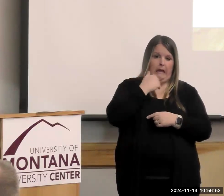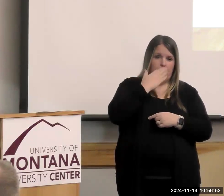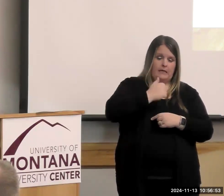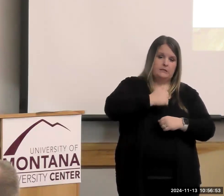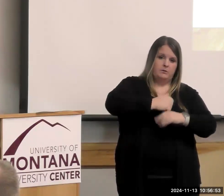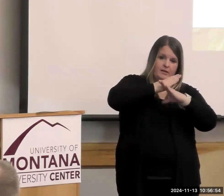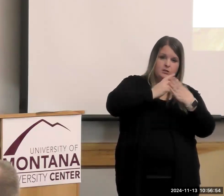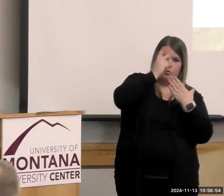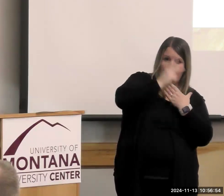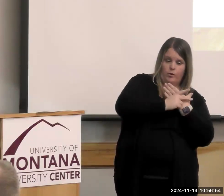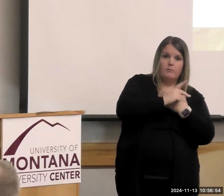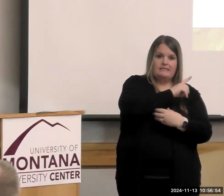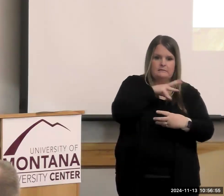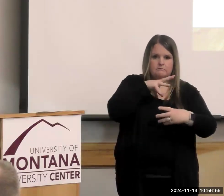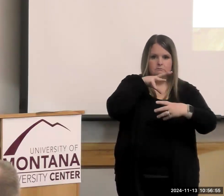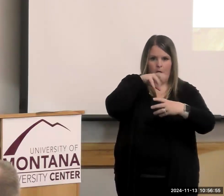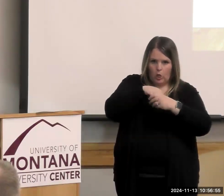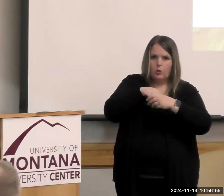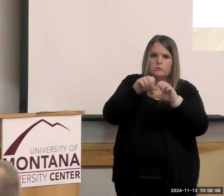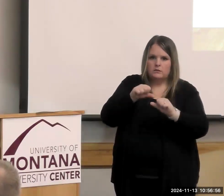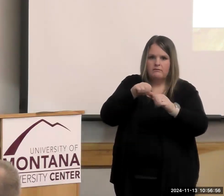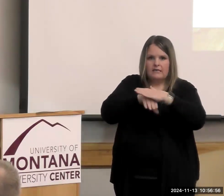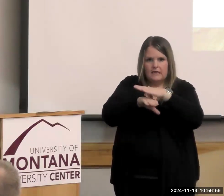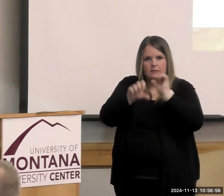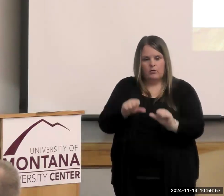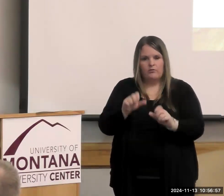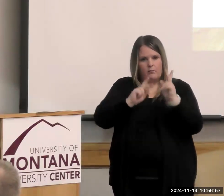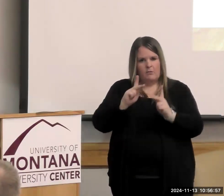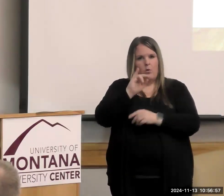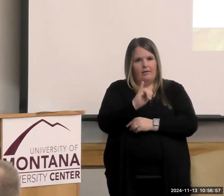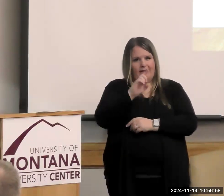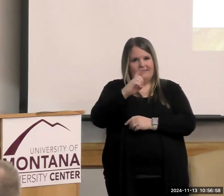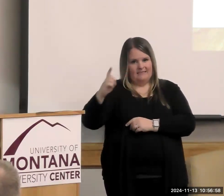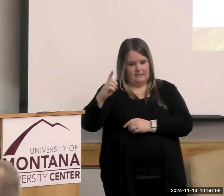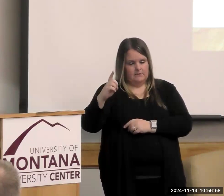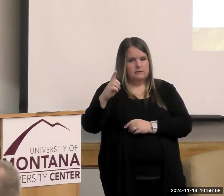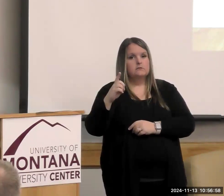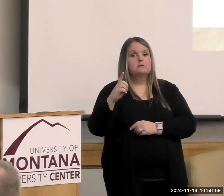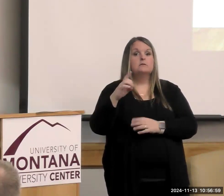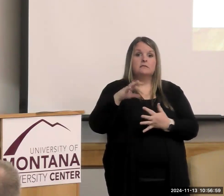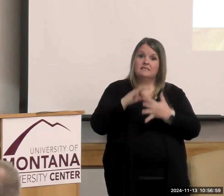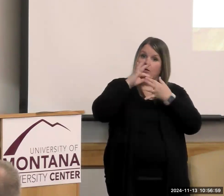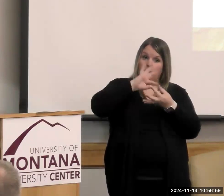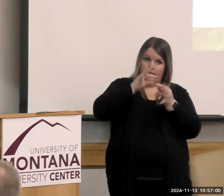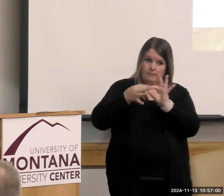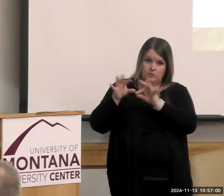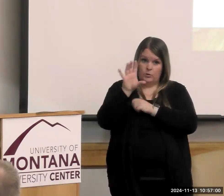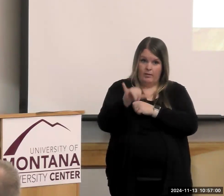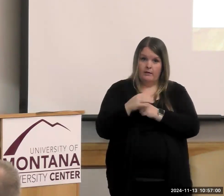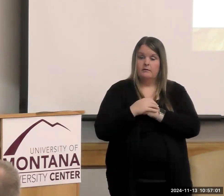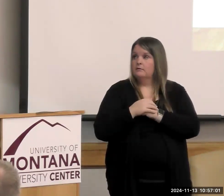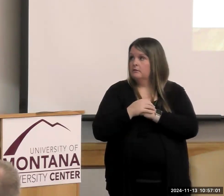with IDD. And we'll be sharing resources. Special Olympics has a fine e